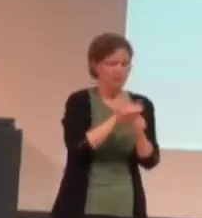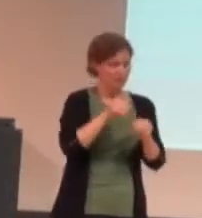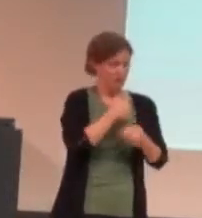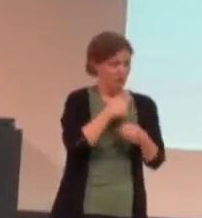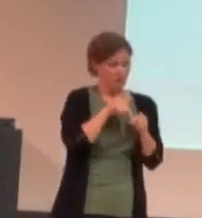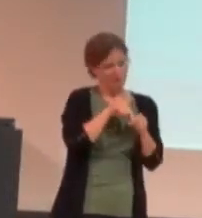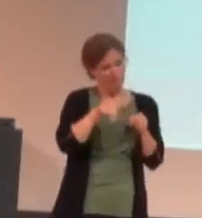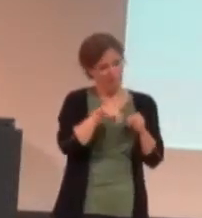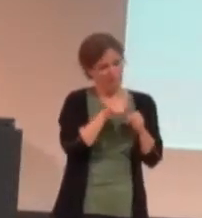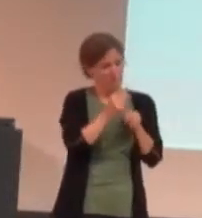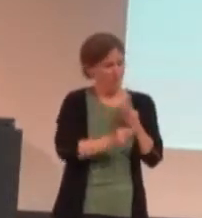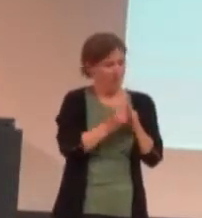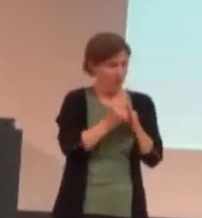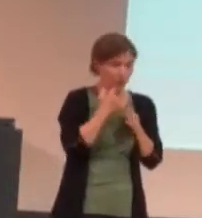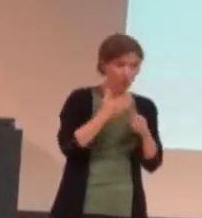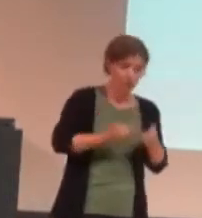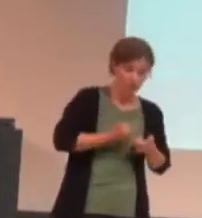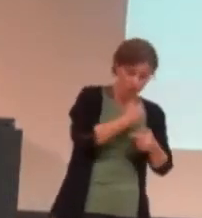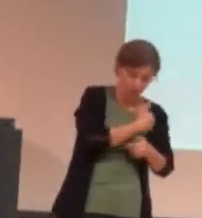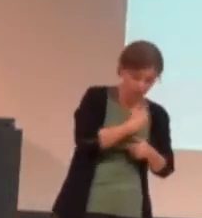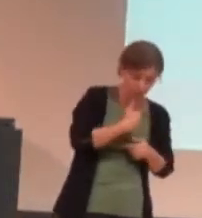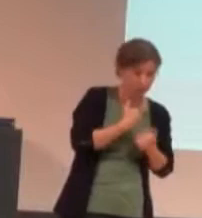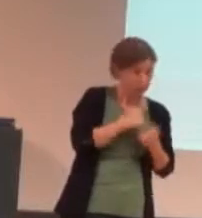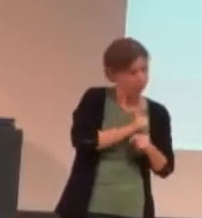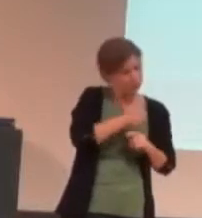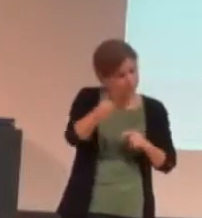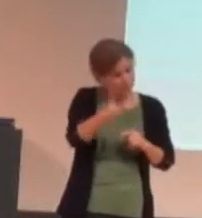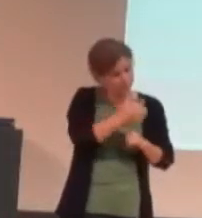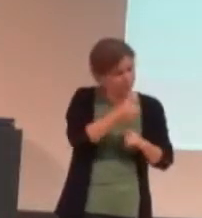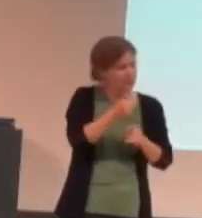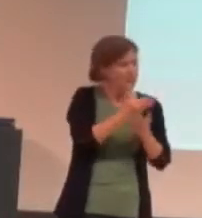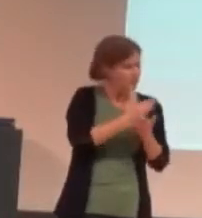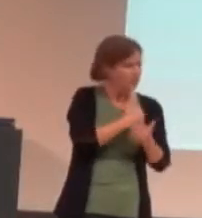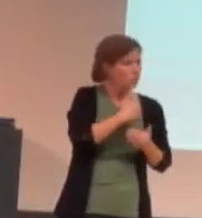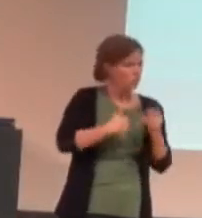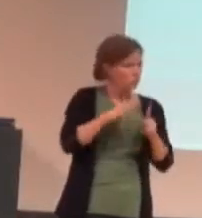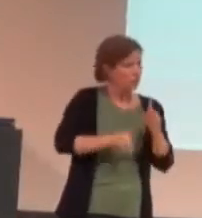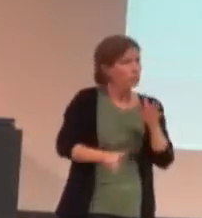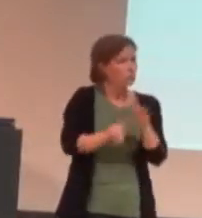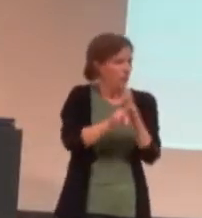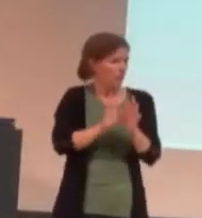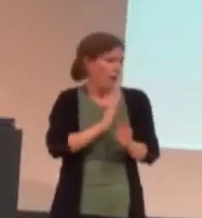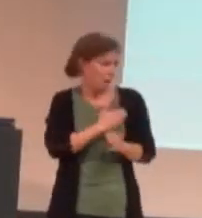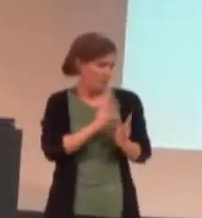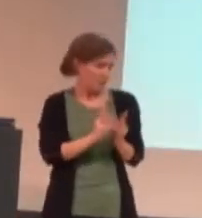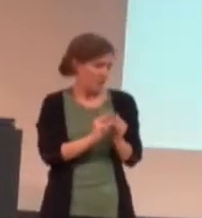away from here. So, if you're from Toronto, you can still come out. We still have some Toronto people that come to ours.